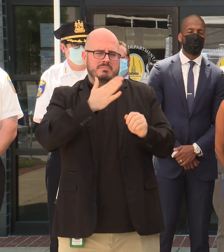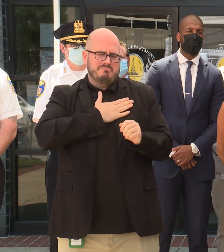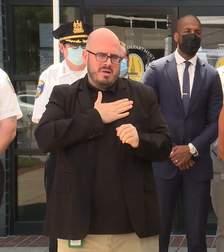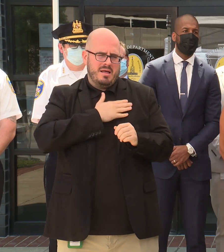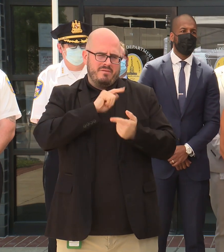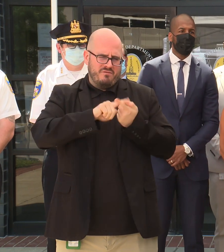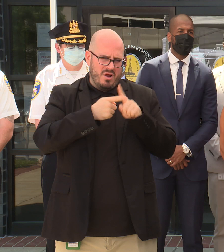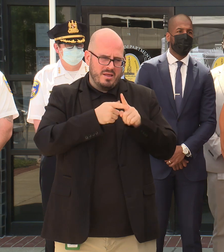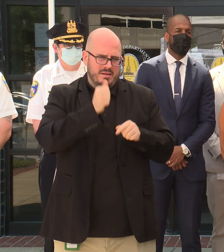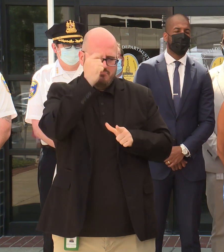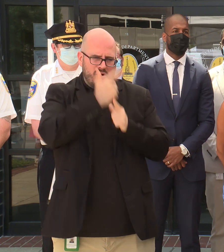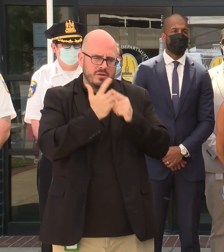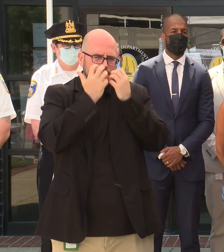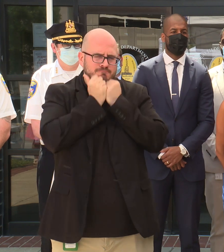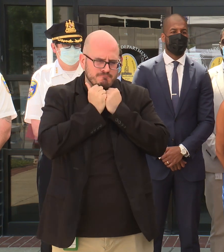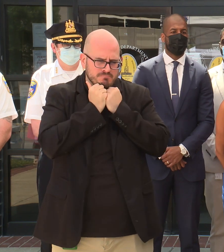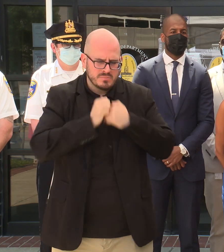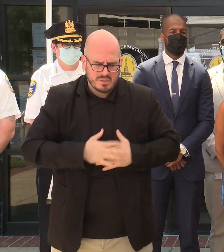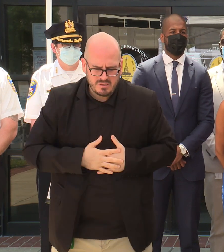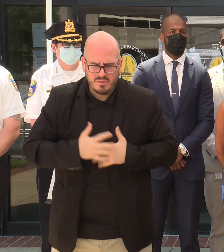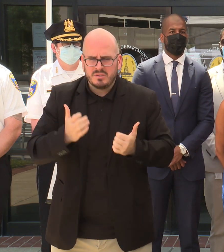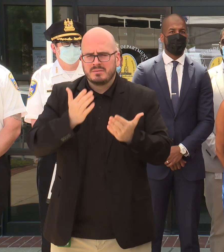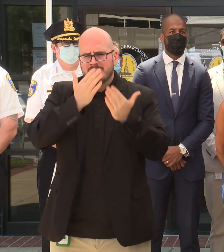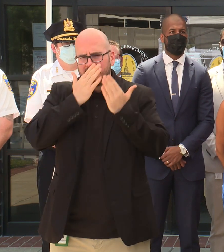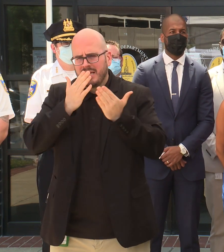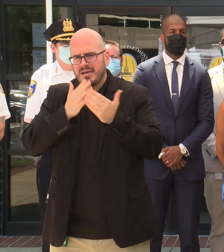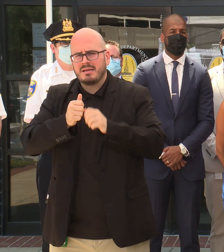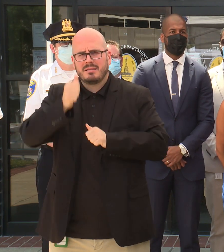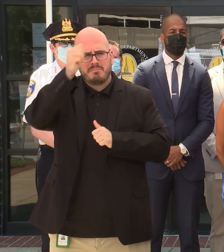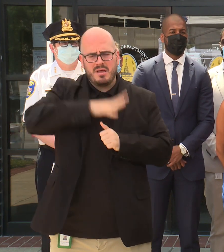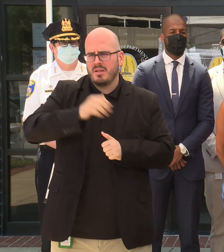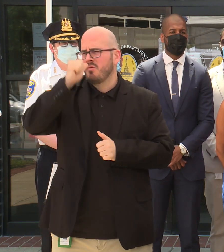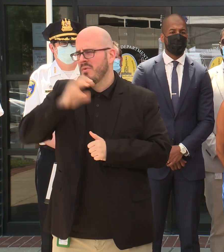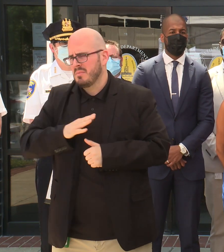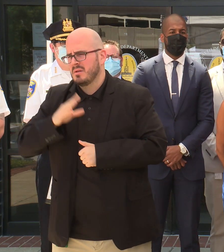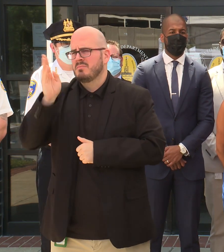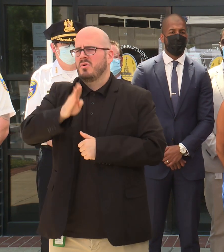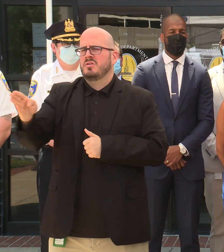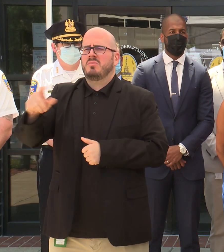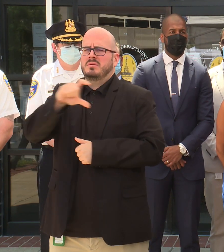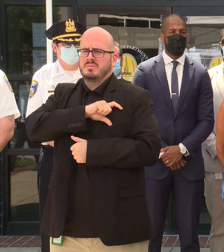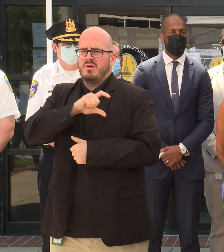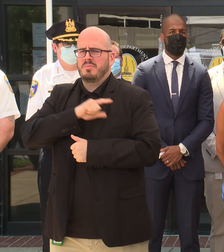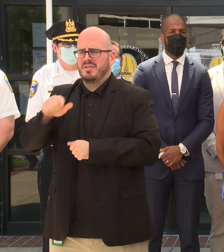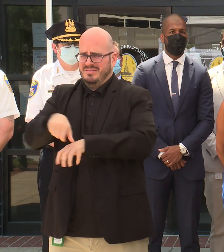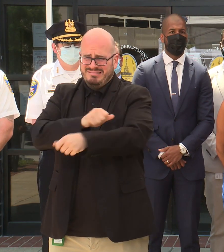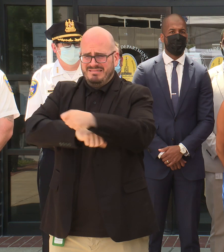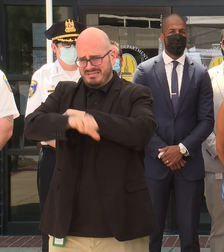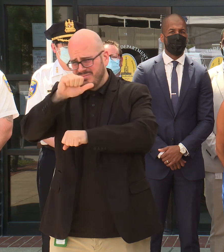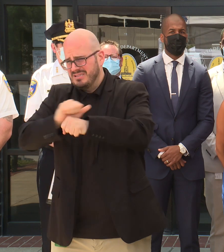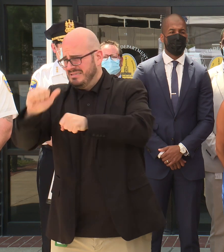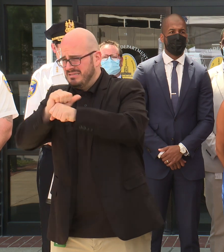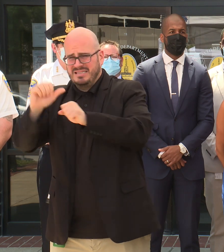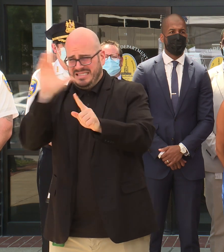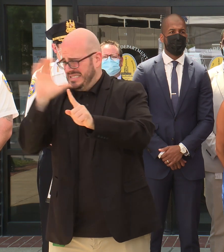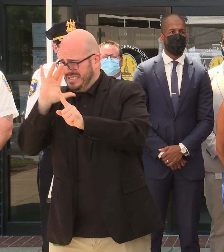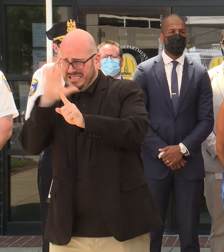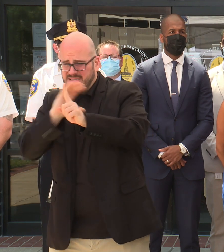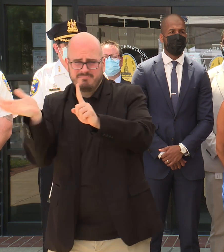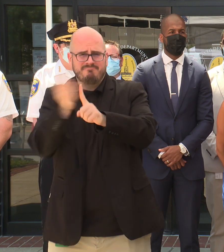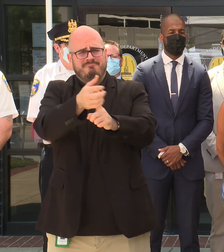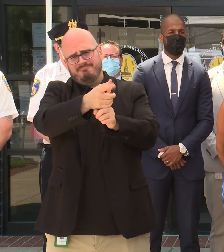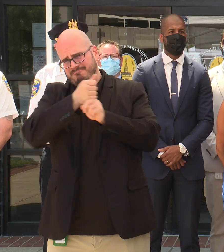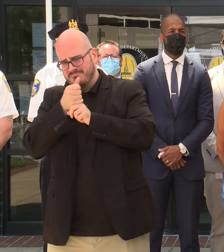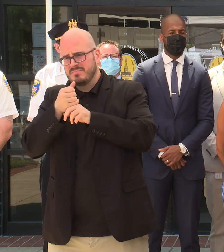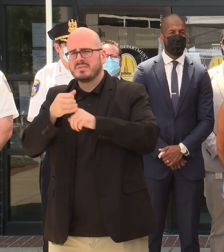cannot thank the brave women and men of BPD enough for their diligent work in apprehending a suspect. I want to